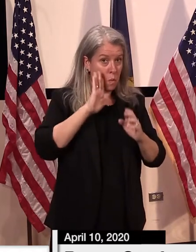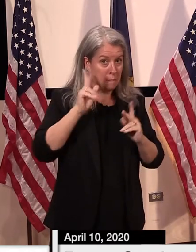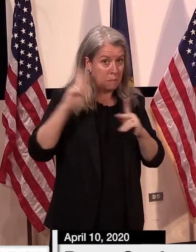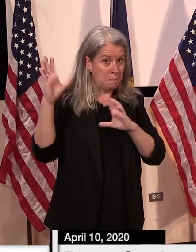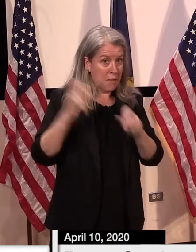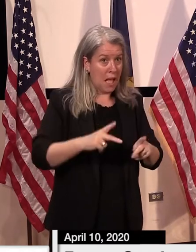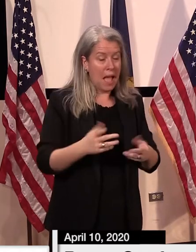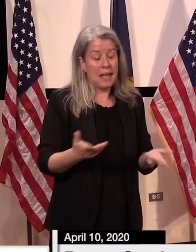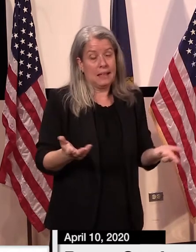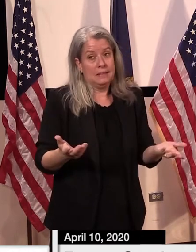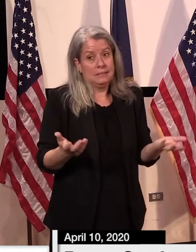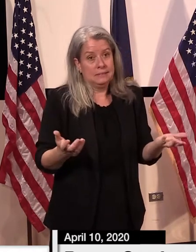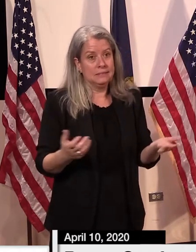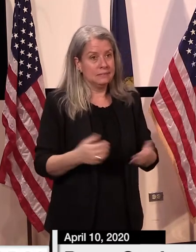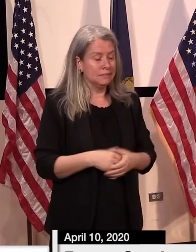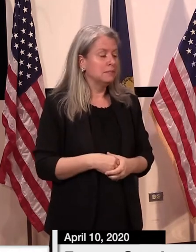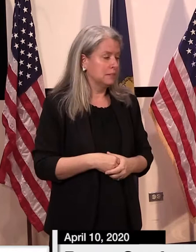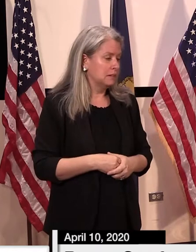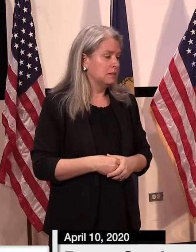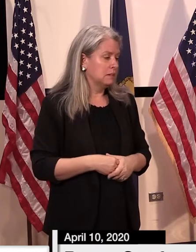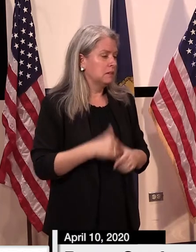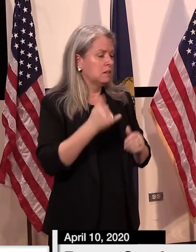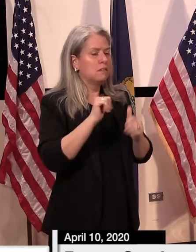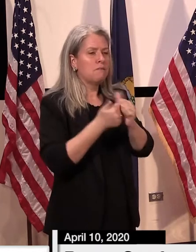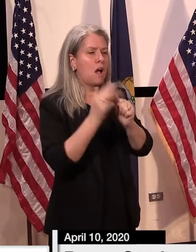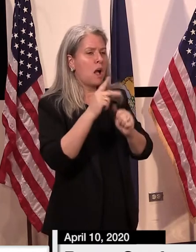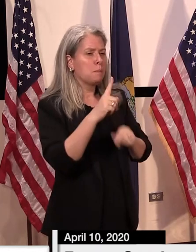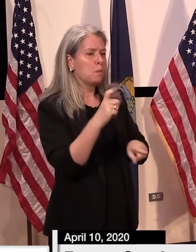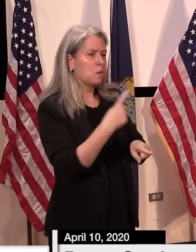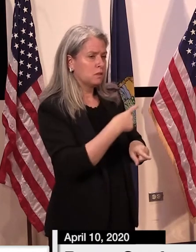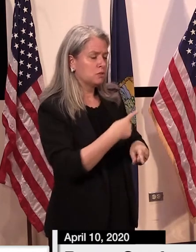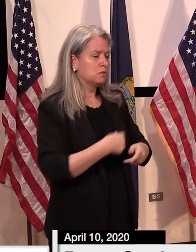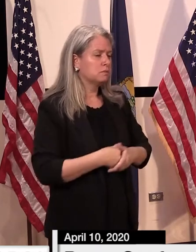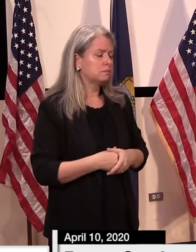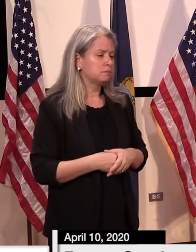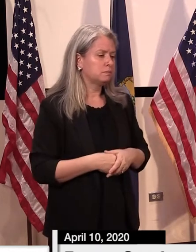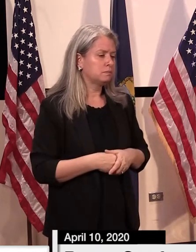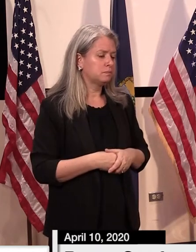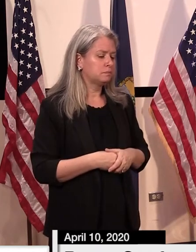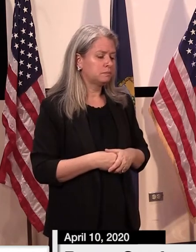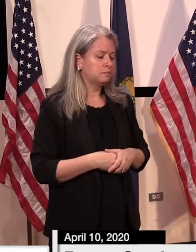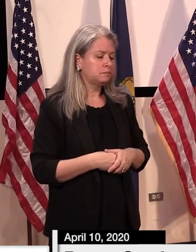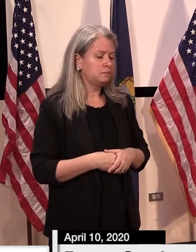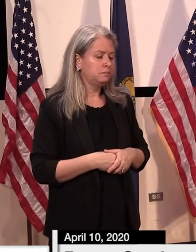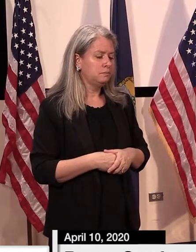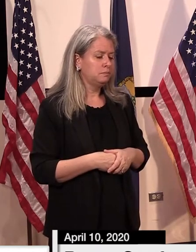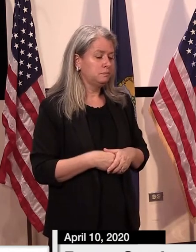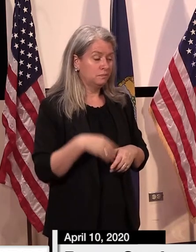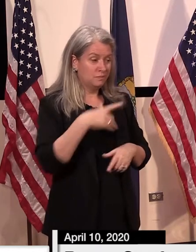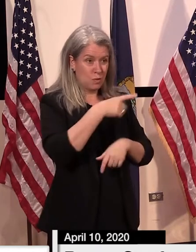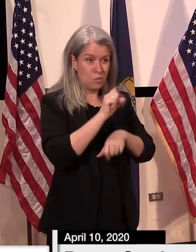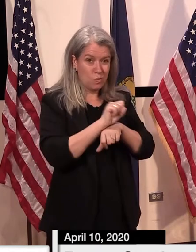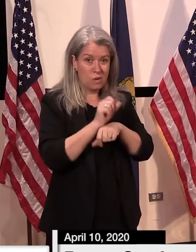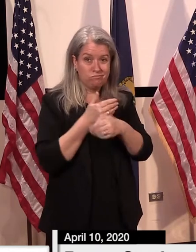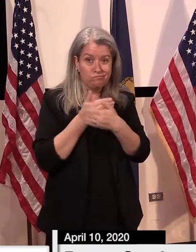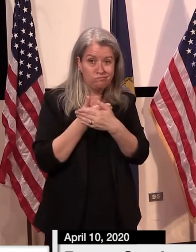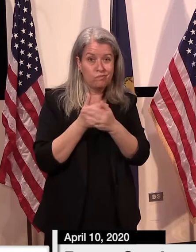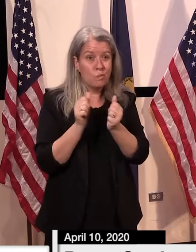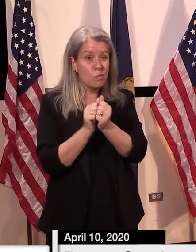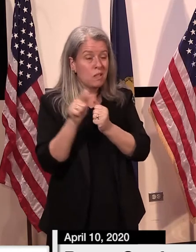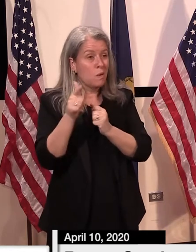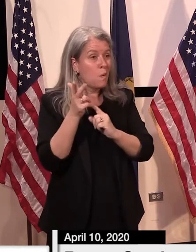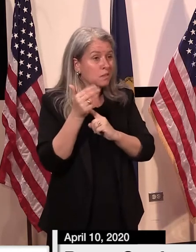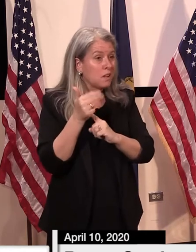Is there anything being done to assist, you know, these lodging businesses that are, you know,